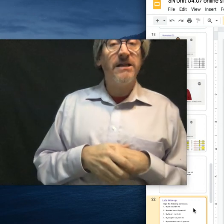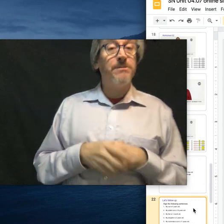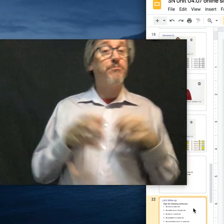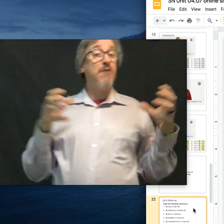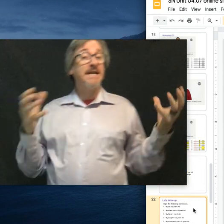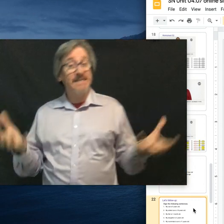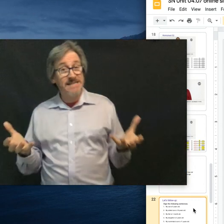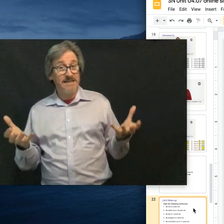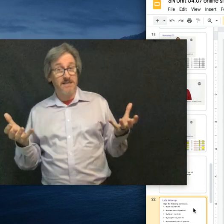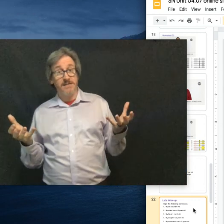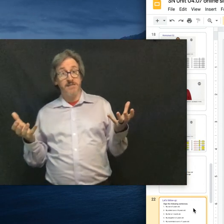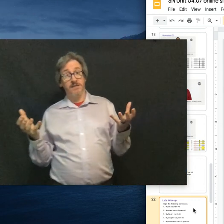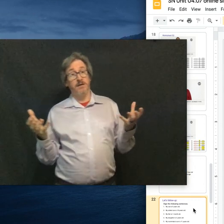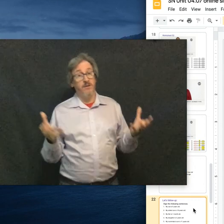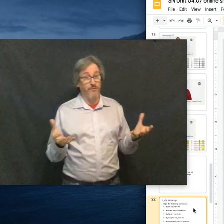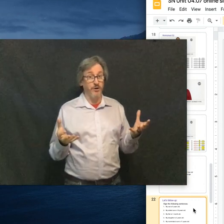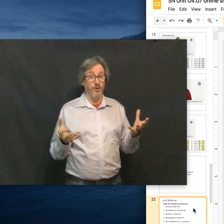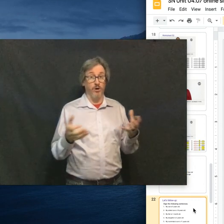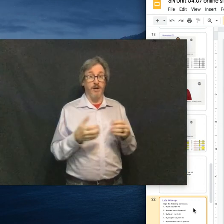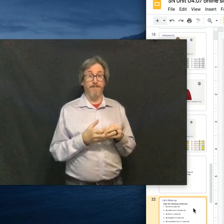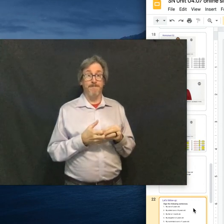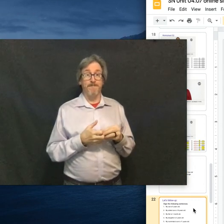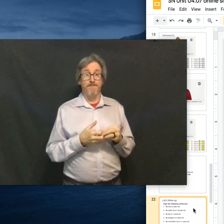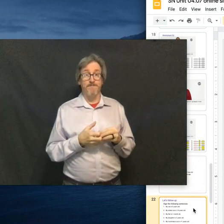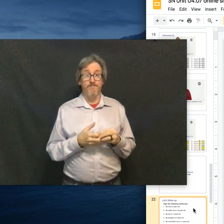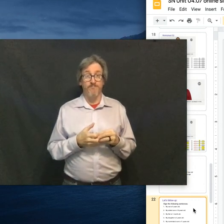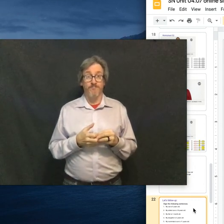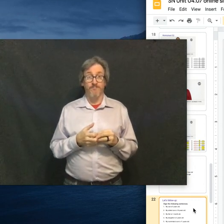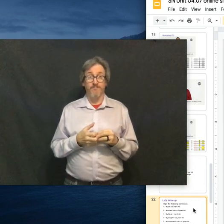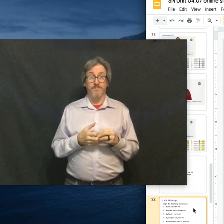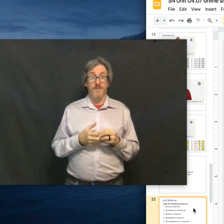And then some practice sentences for you to work on.